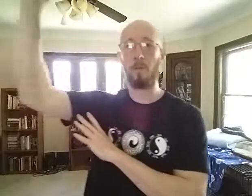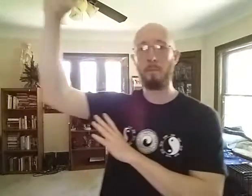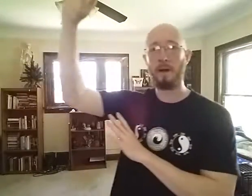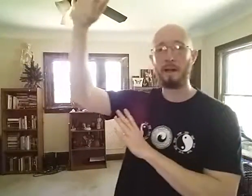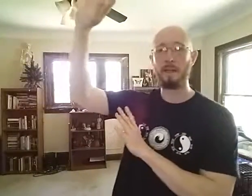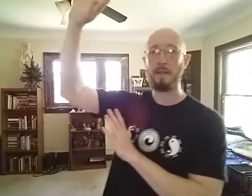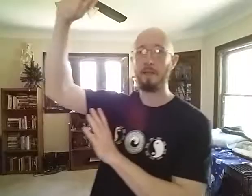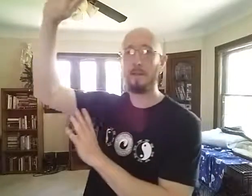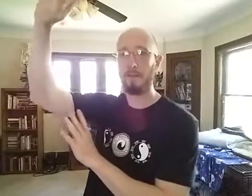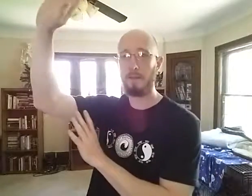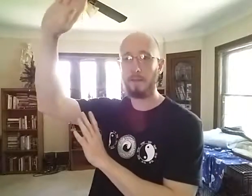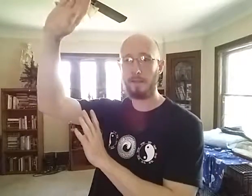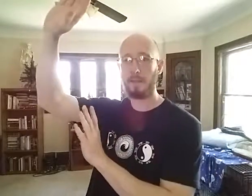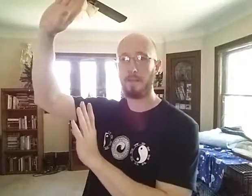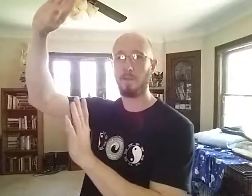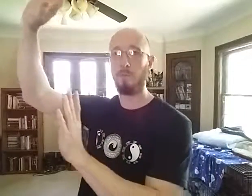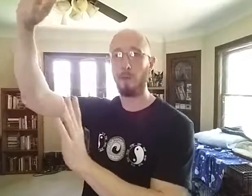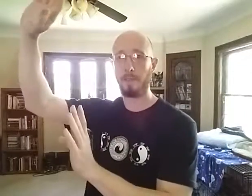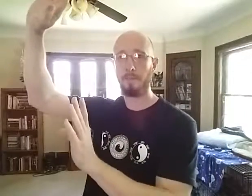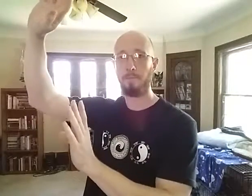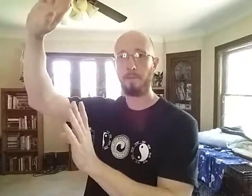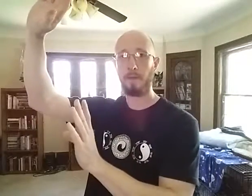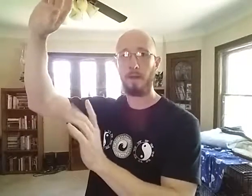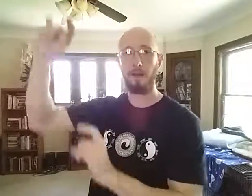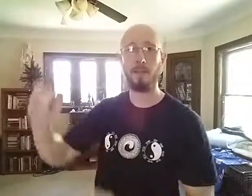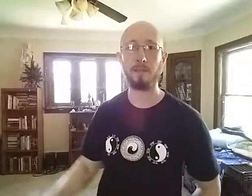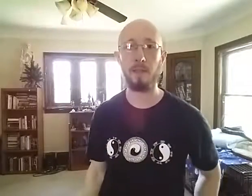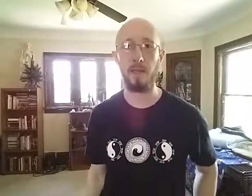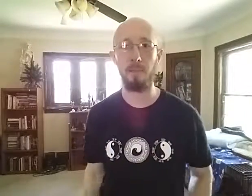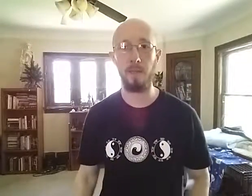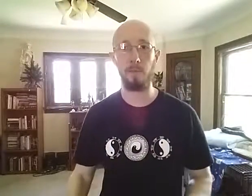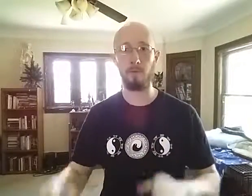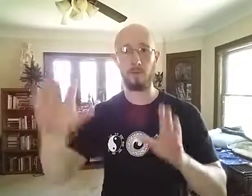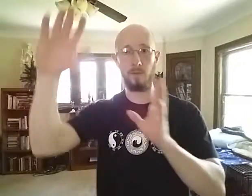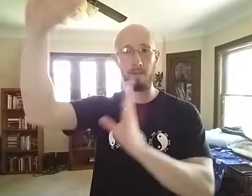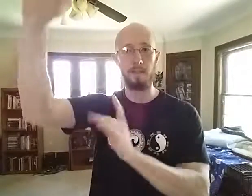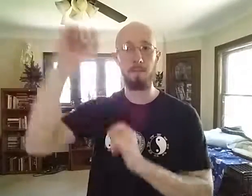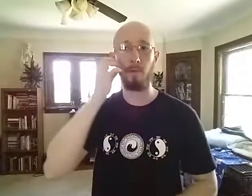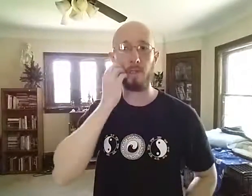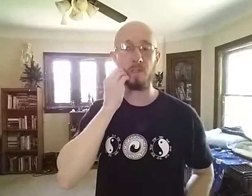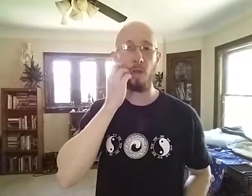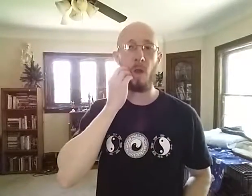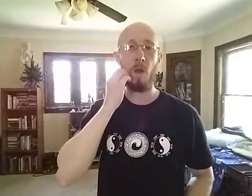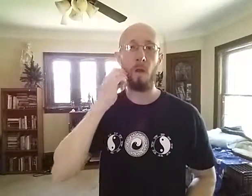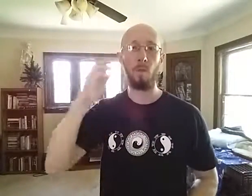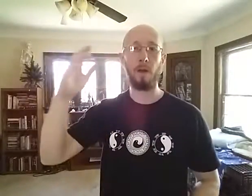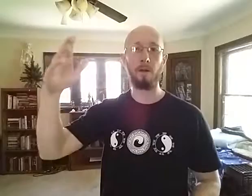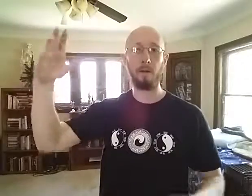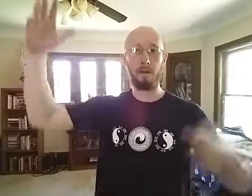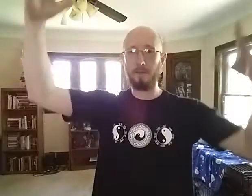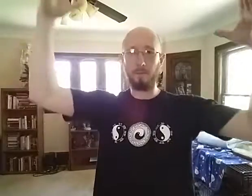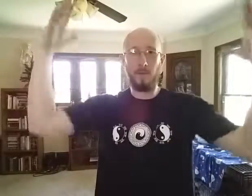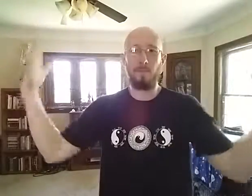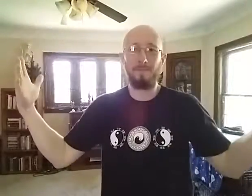whole body can support it. I've actually had people trying to demo this where, you know, I'm,